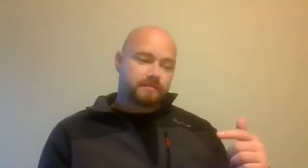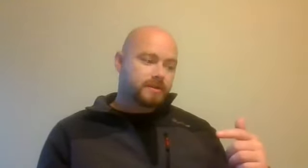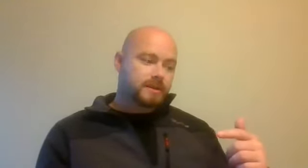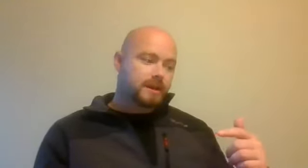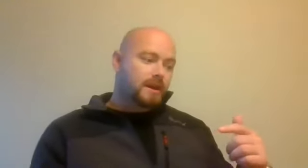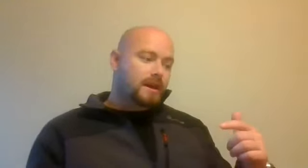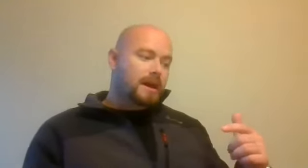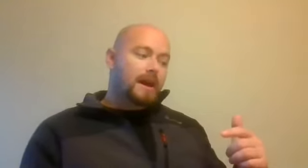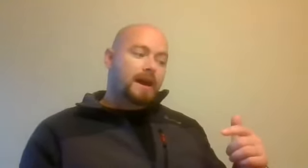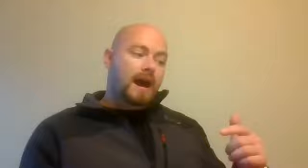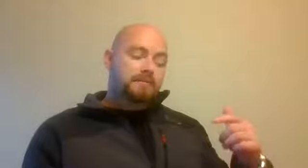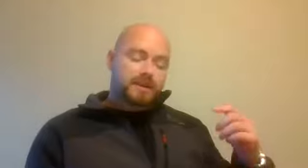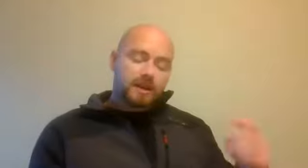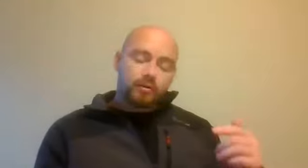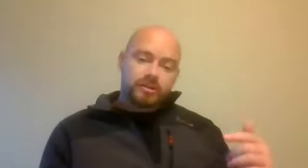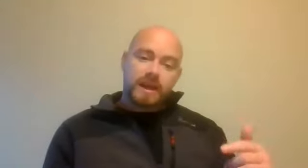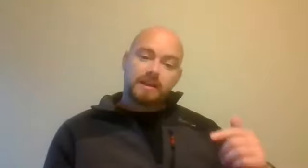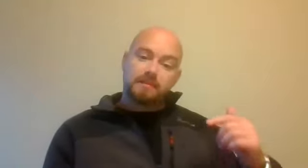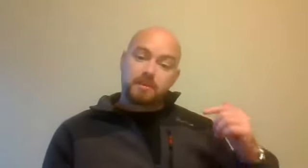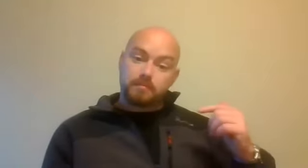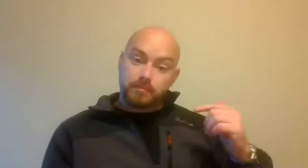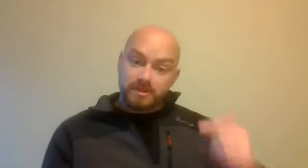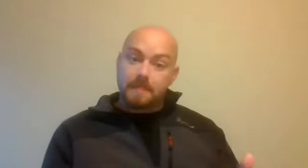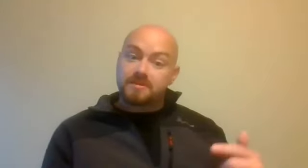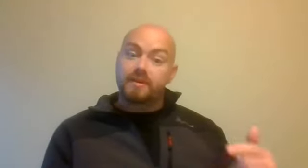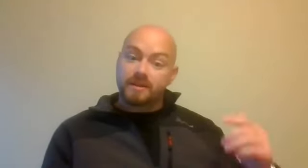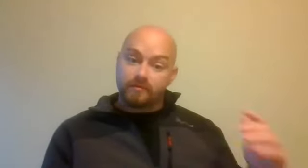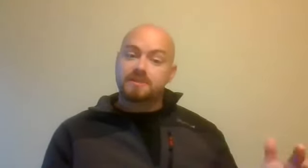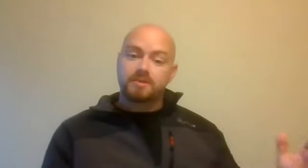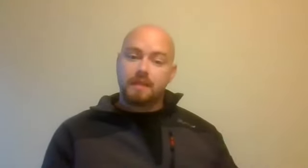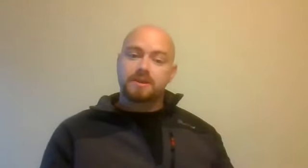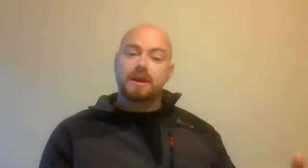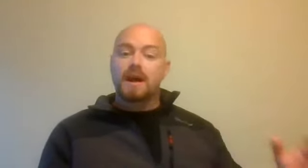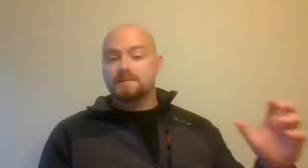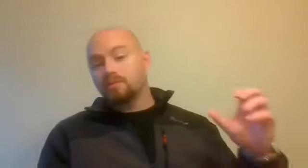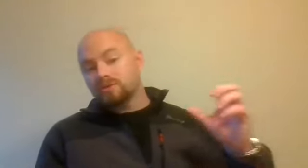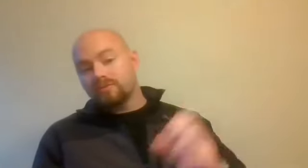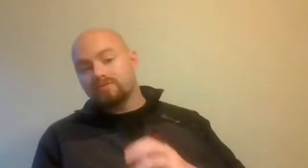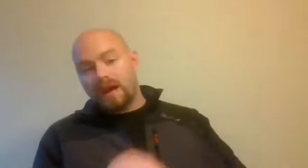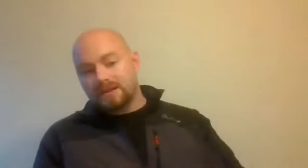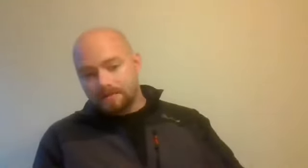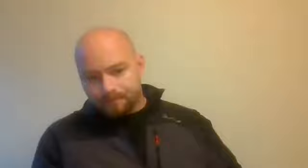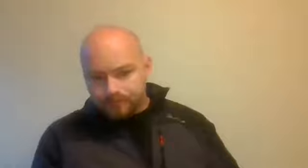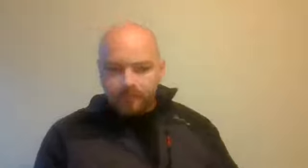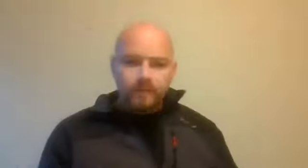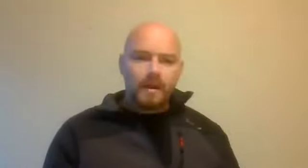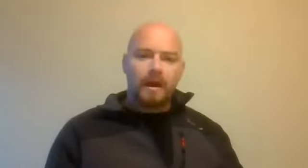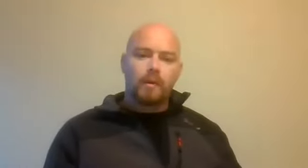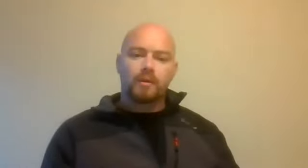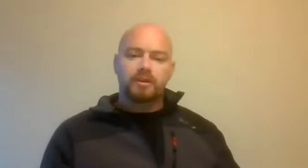of risk. And in particular, understanding the perception of risk and risk perception as opposed to risk reality when we're